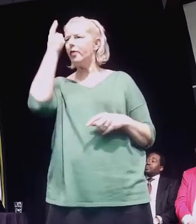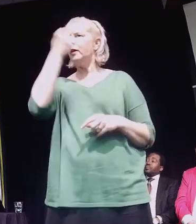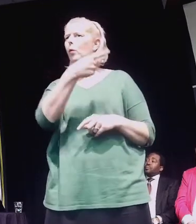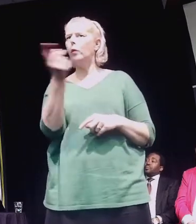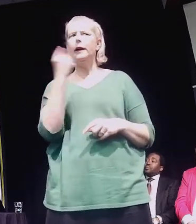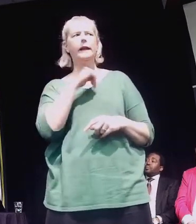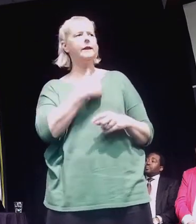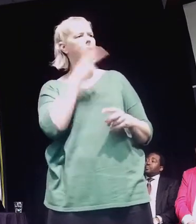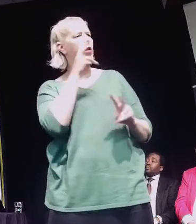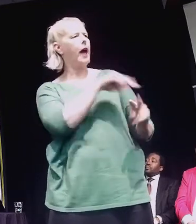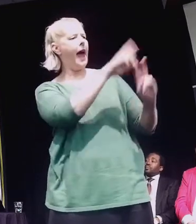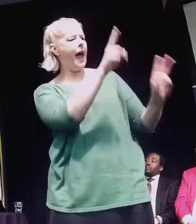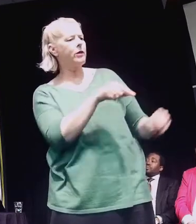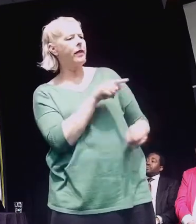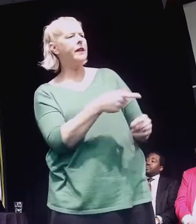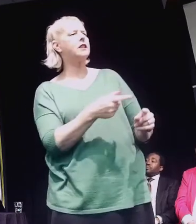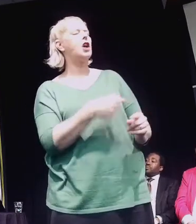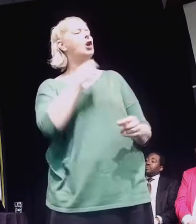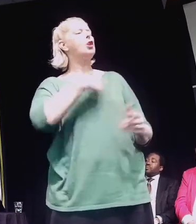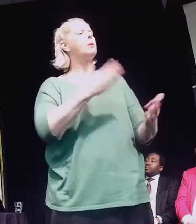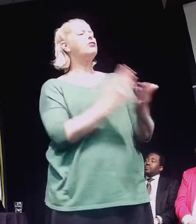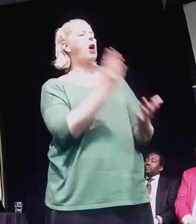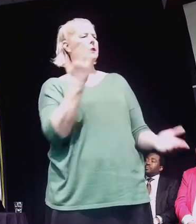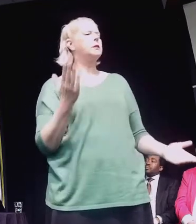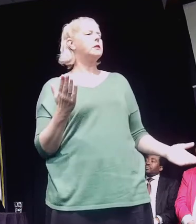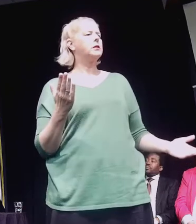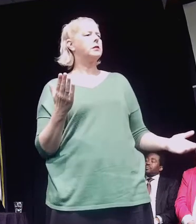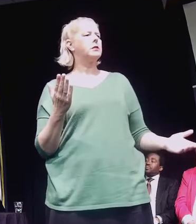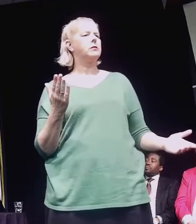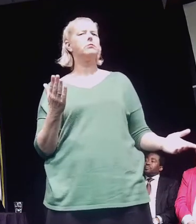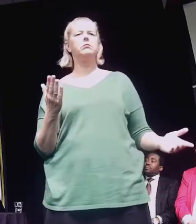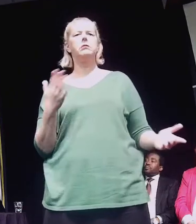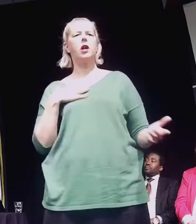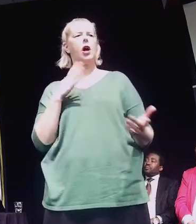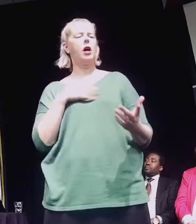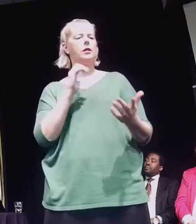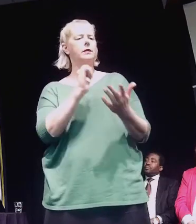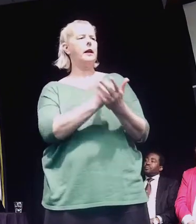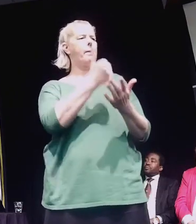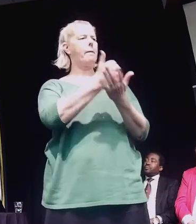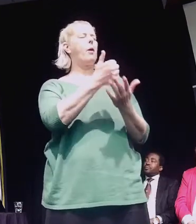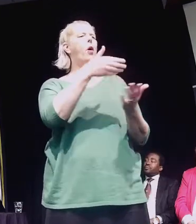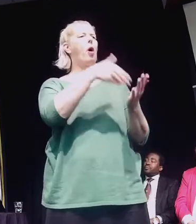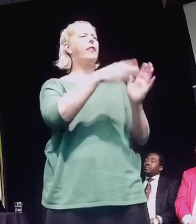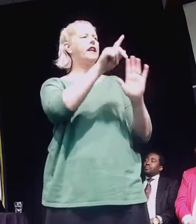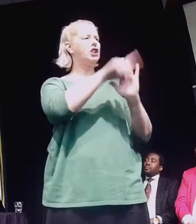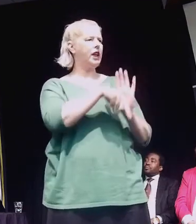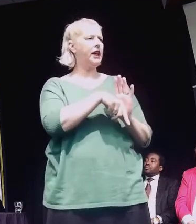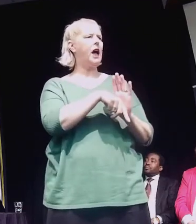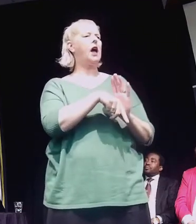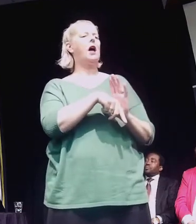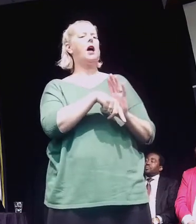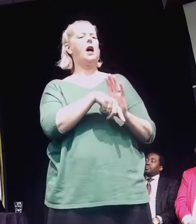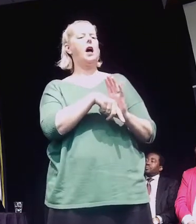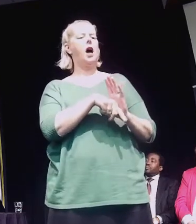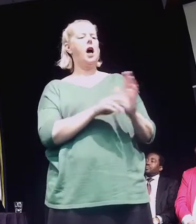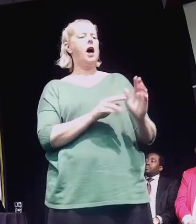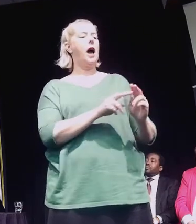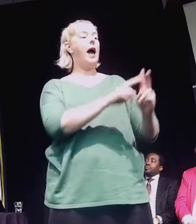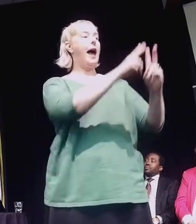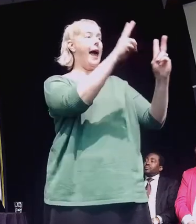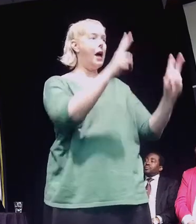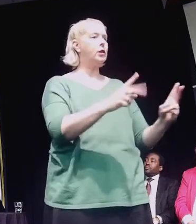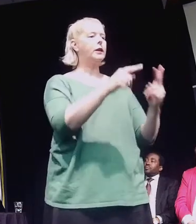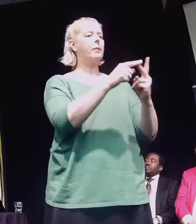right. And so one of the things that I would put on the agenda is to establish a housing and homelessness strategy in Palmerston North City Council.